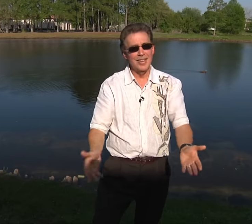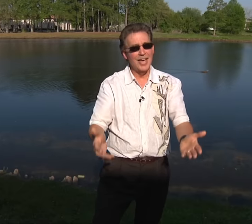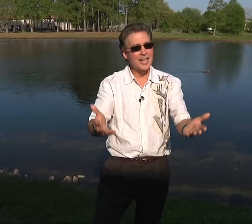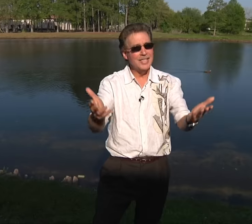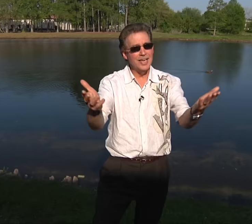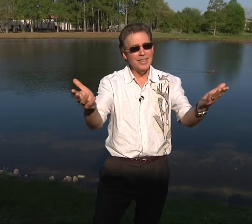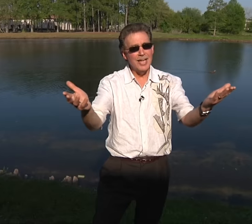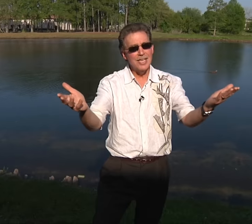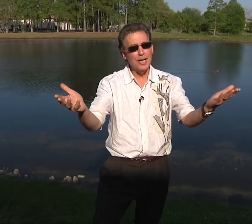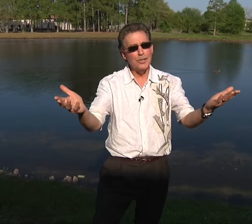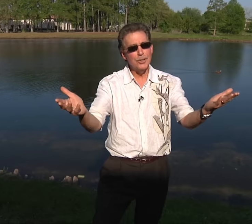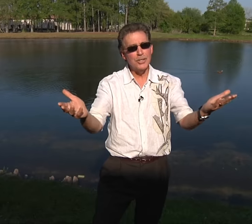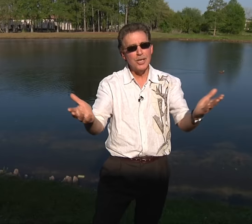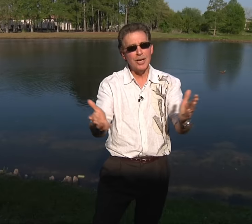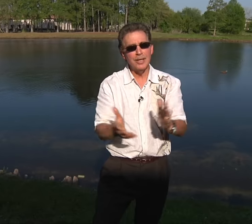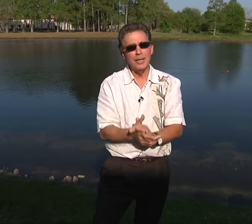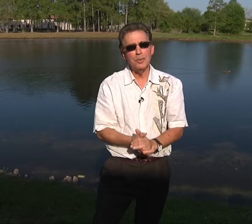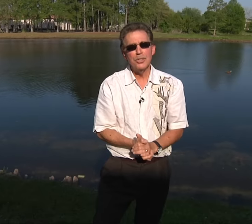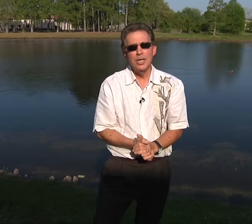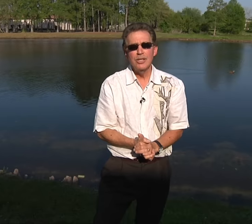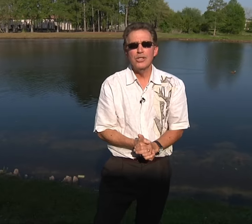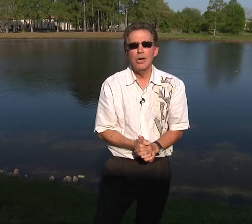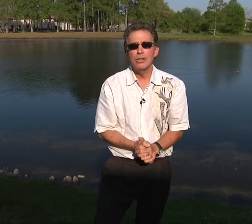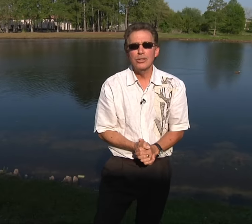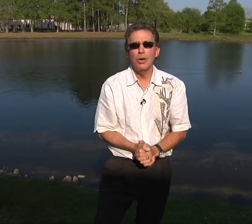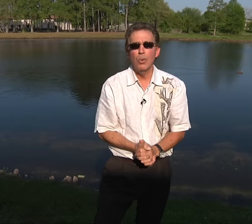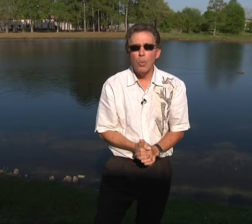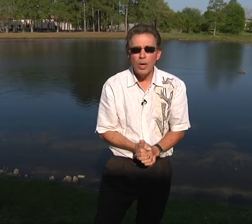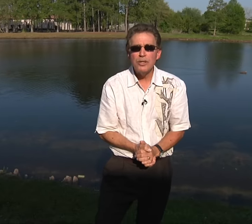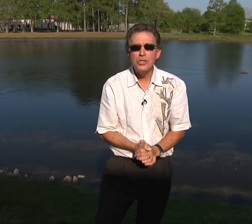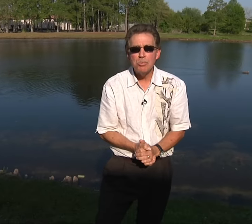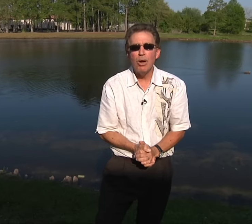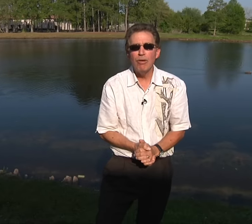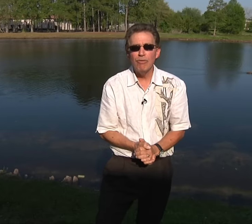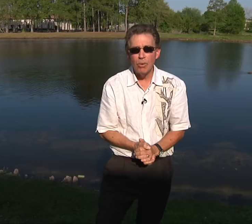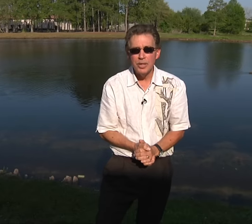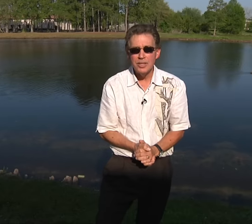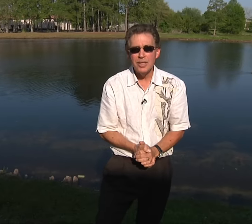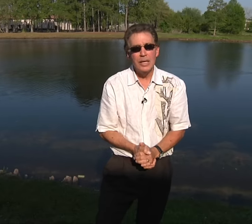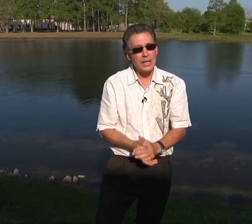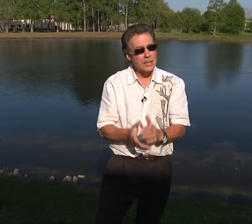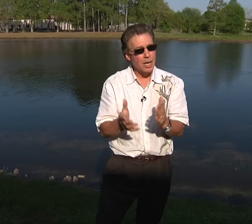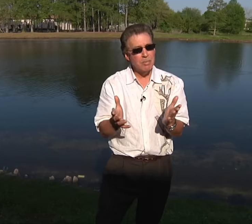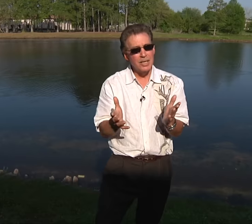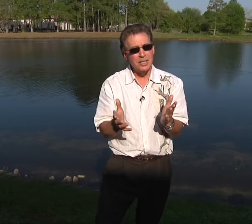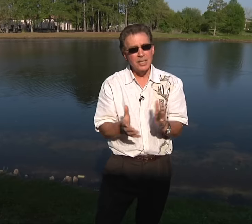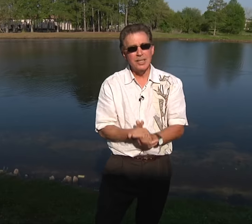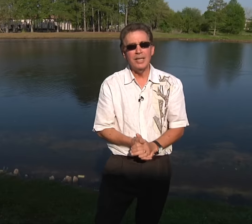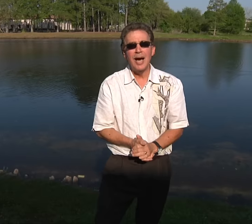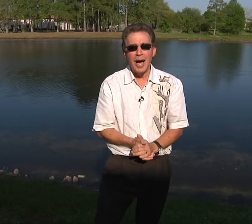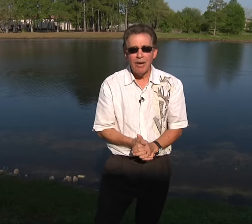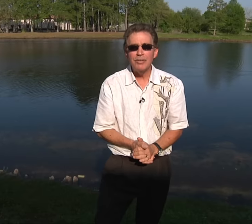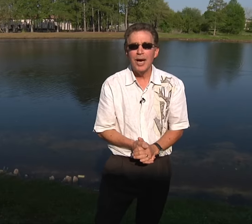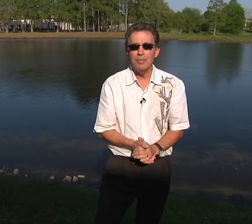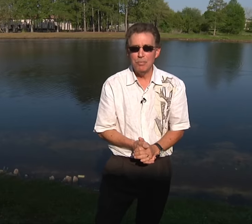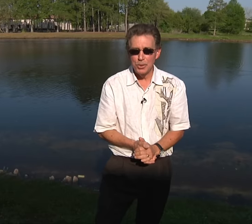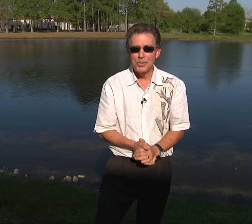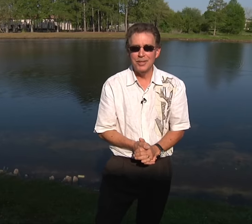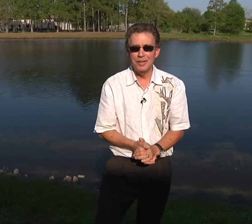That's it. That's how to do the sign language. The song is called One Small Voice. It's on my CD. I've got music in